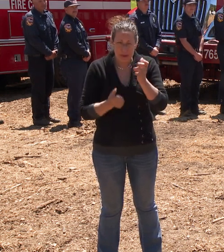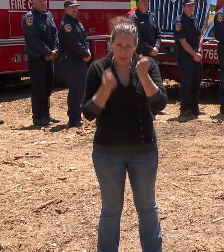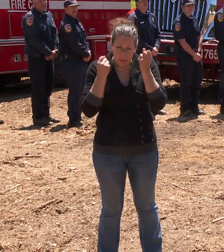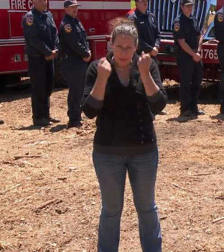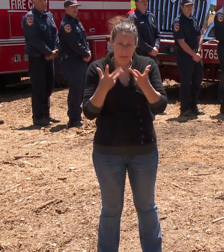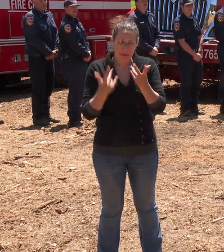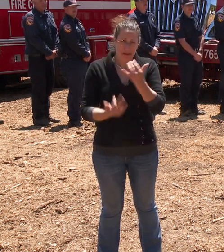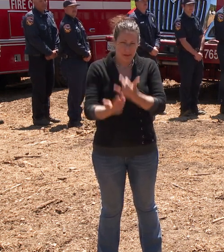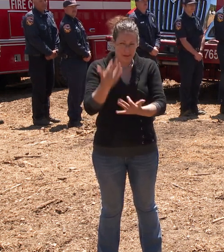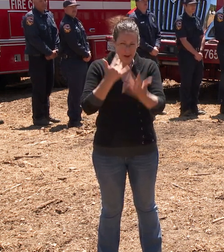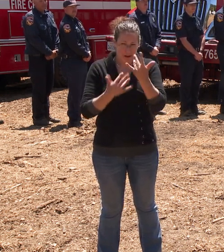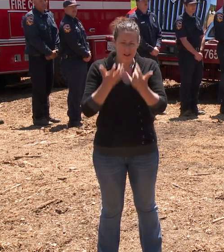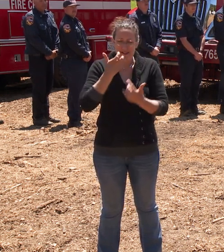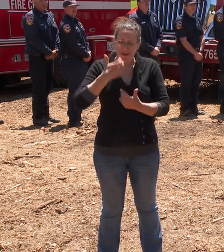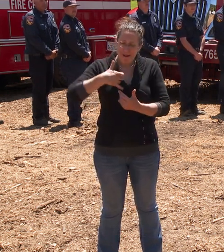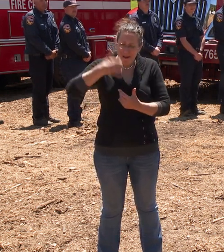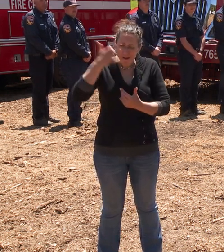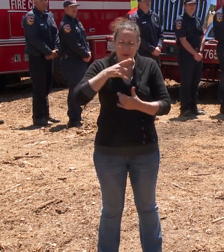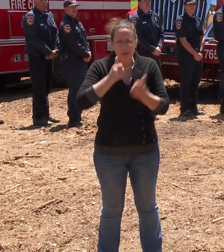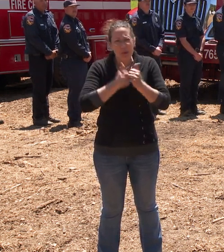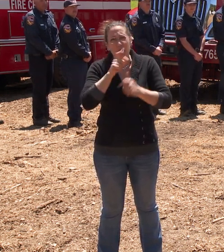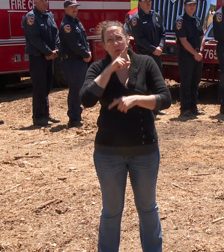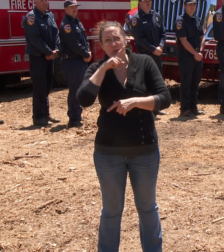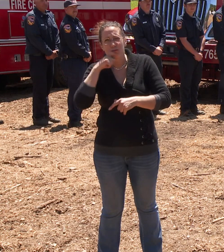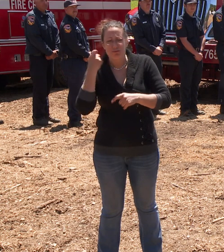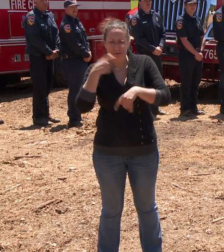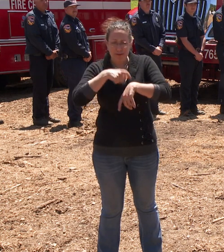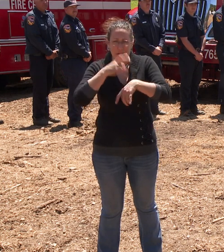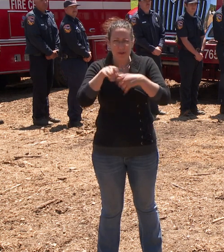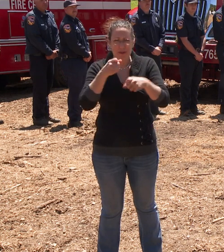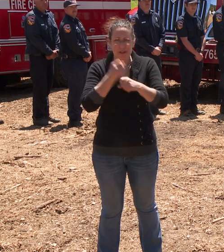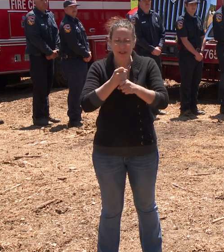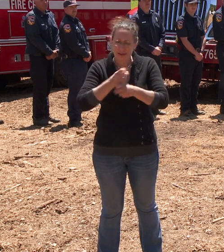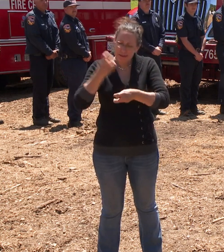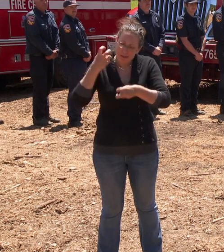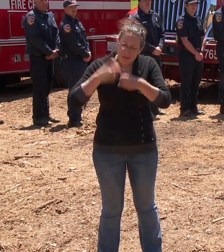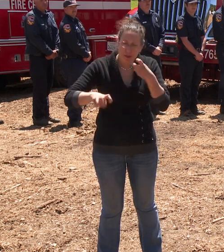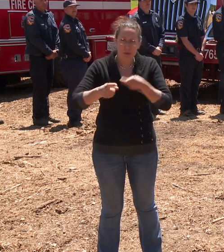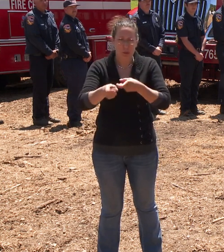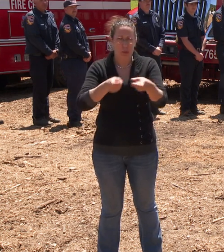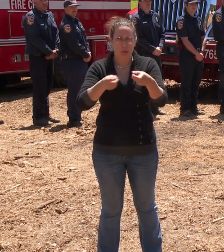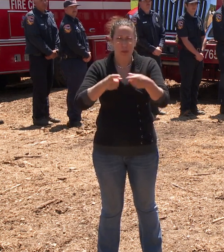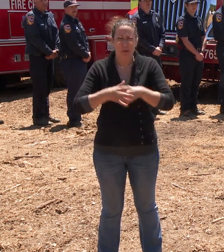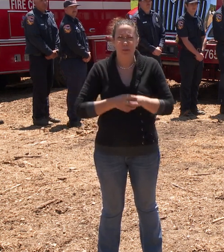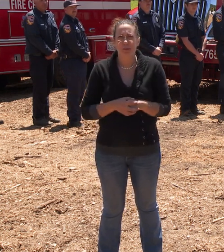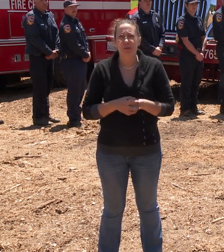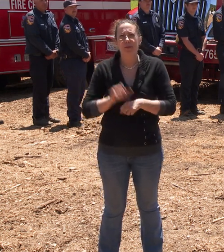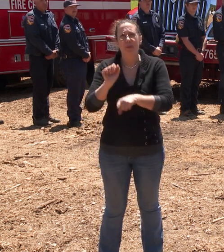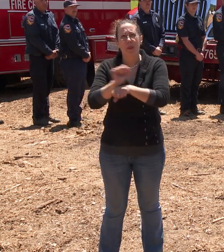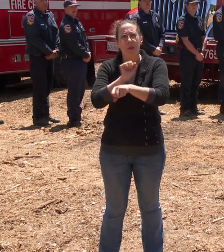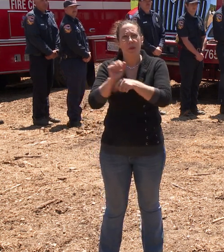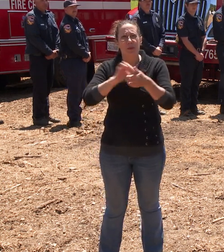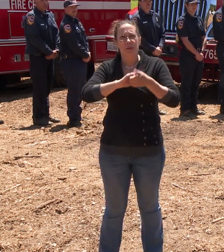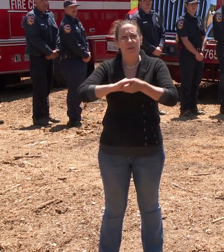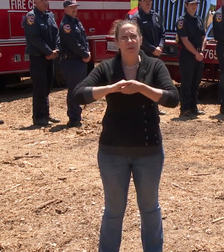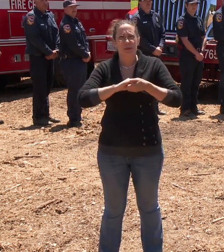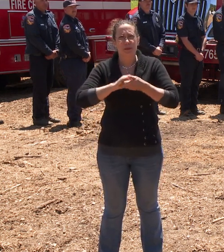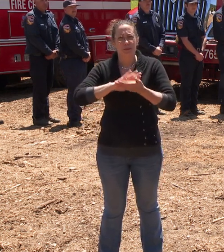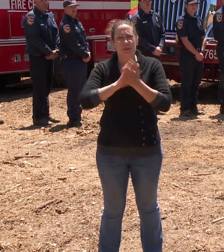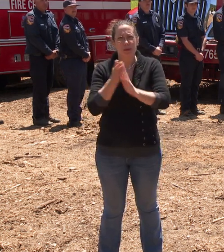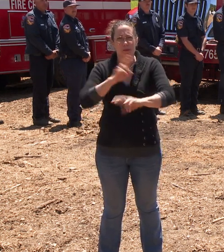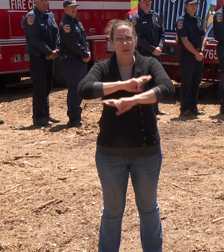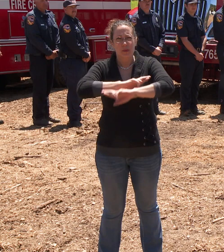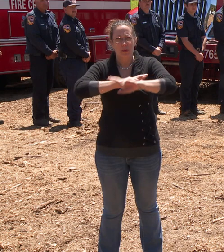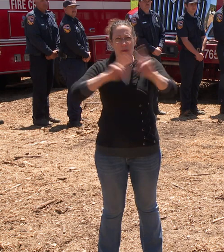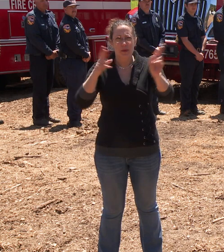often during the hottest, driest parts of the year when they are most difficult to control. Working together, we can prevent and be prepared